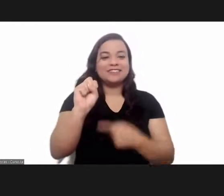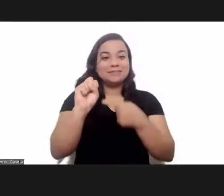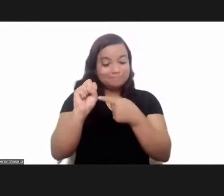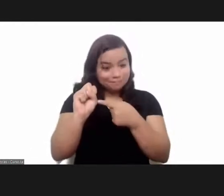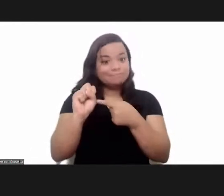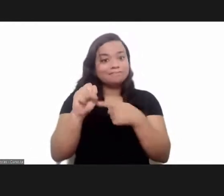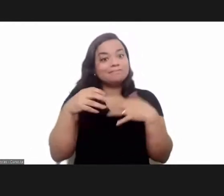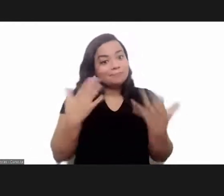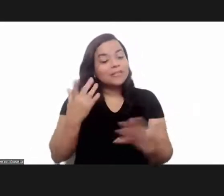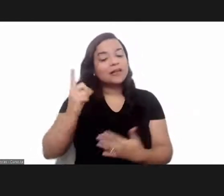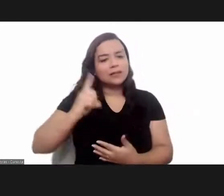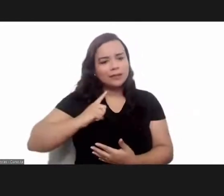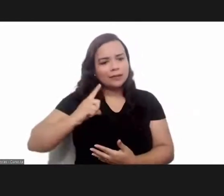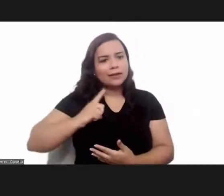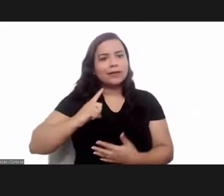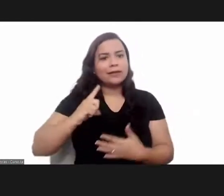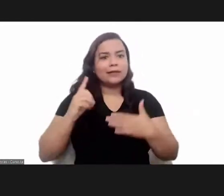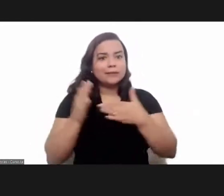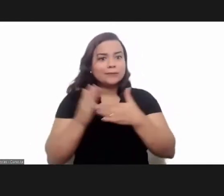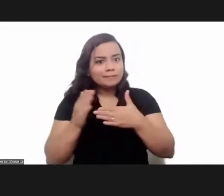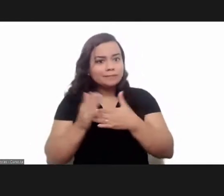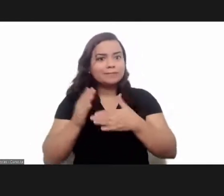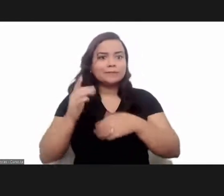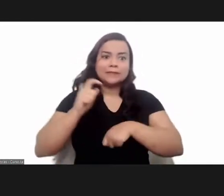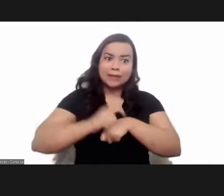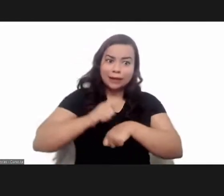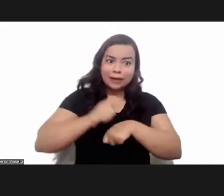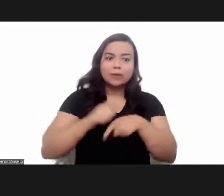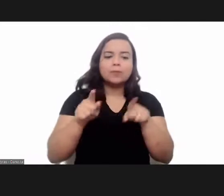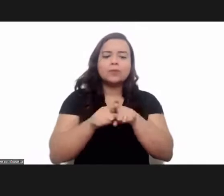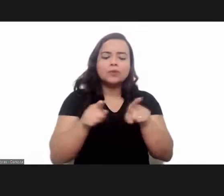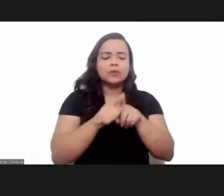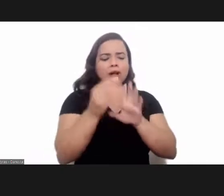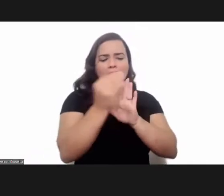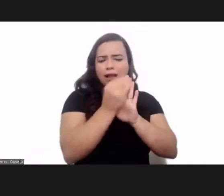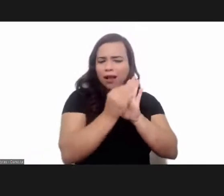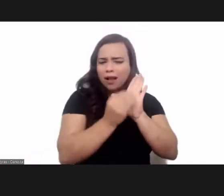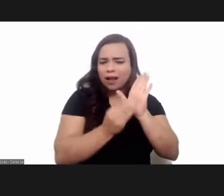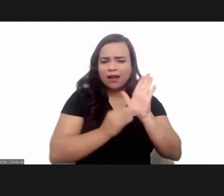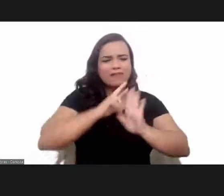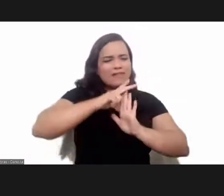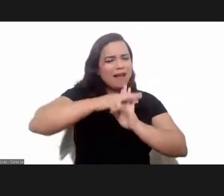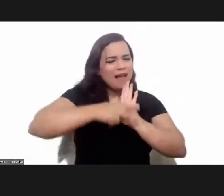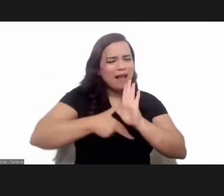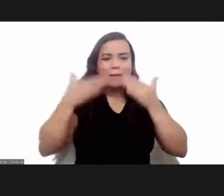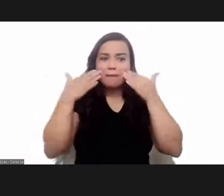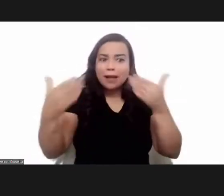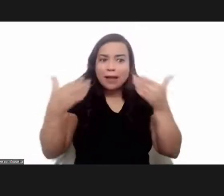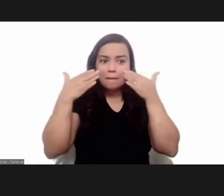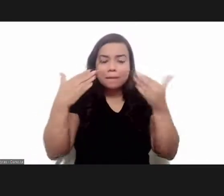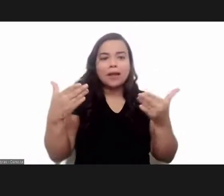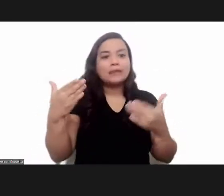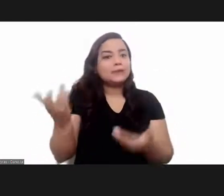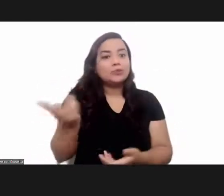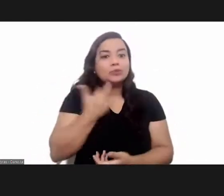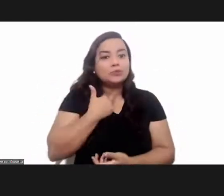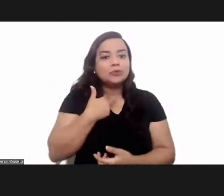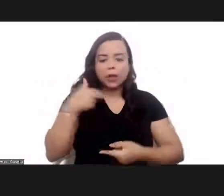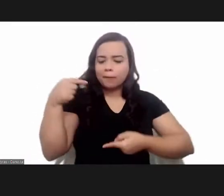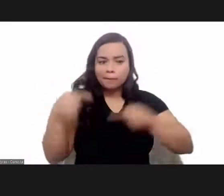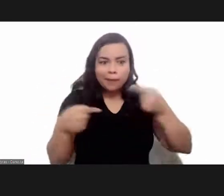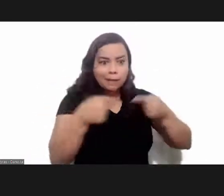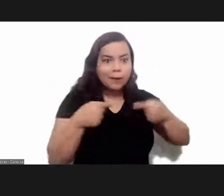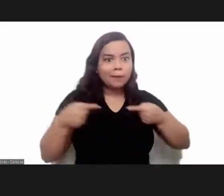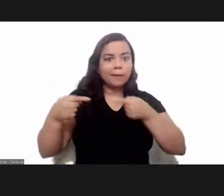Because of our time limitation, and we have a full agenda today, there won't be room